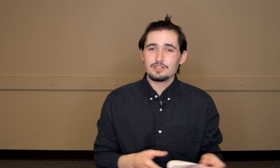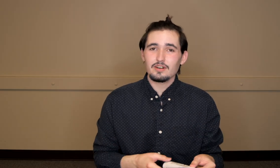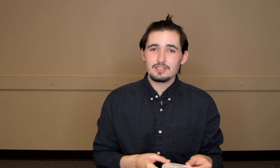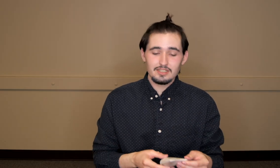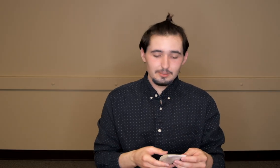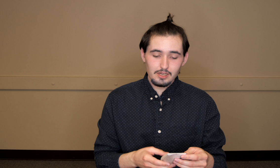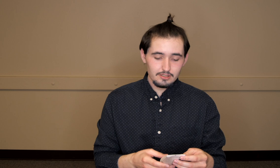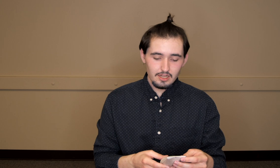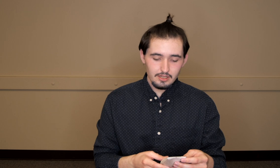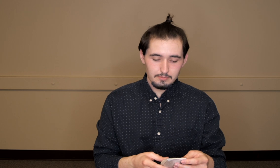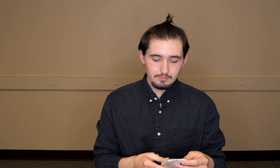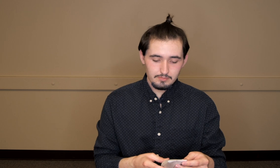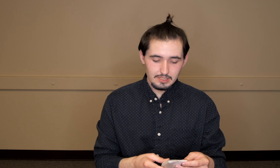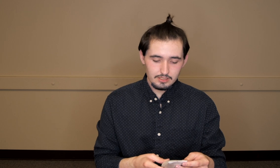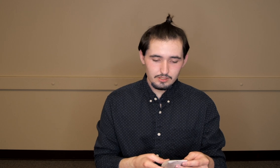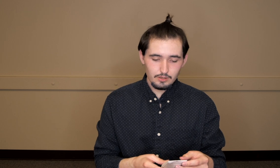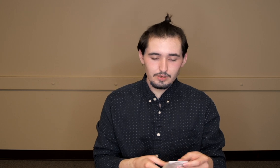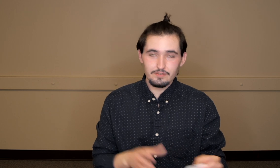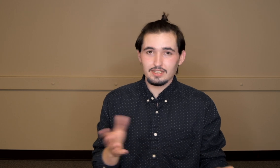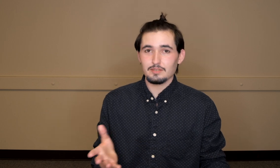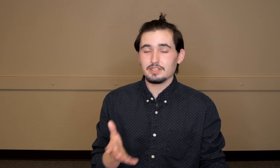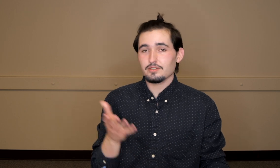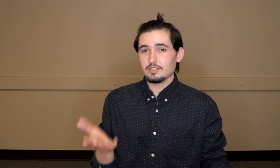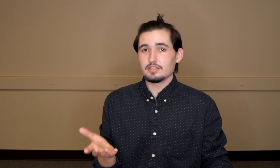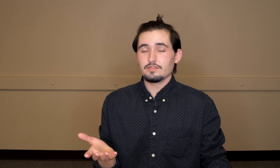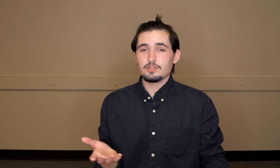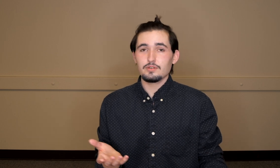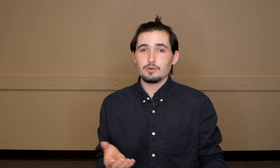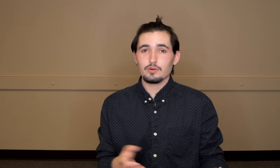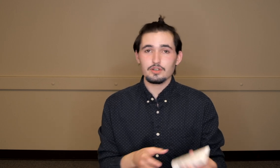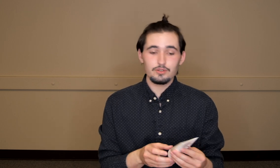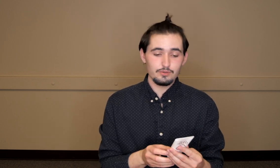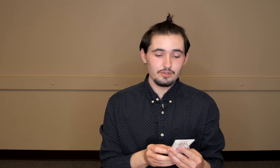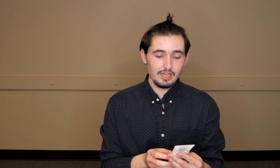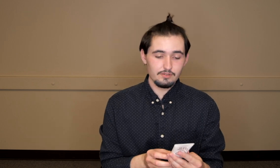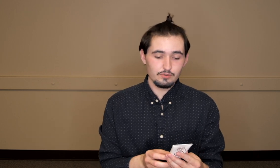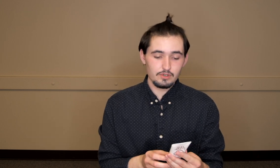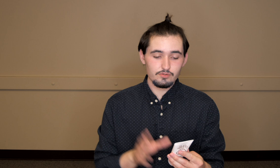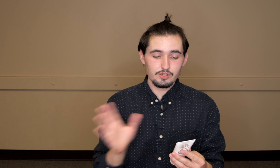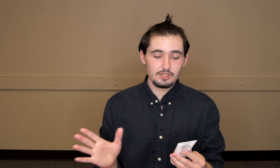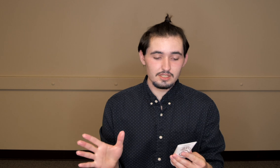strong scent I'm not gonna lie. So if that's something you're sensitive to or you look out for fragrances